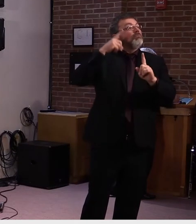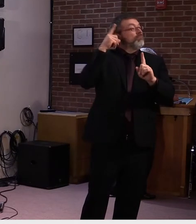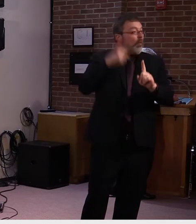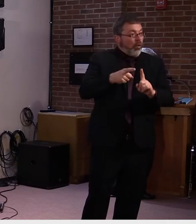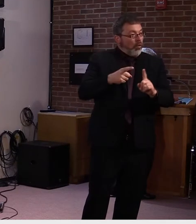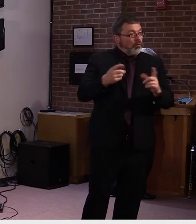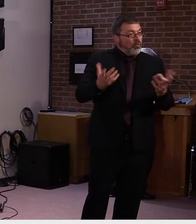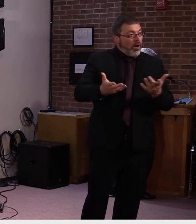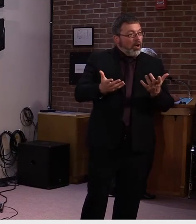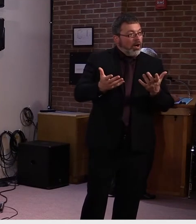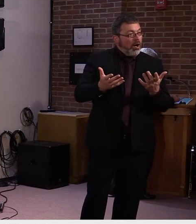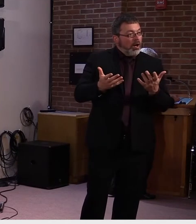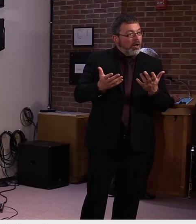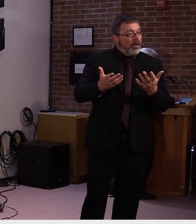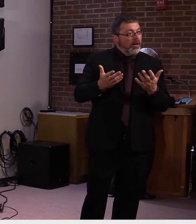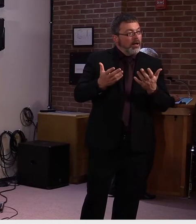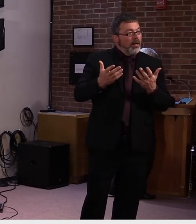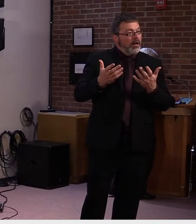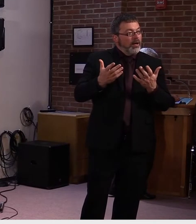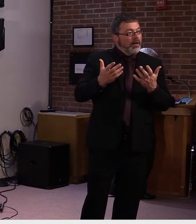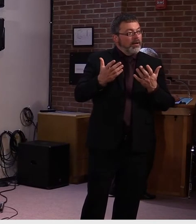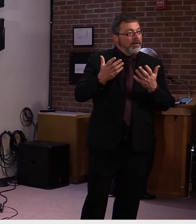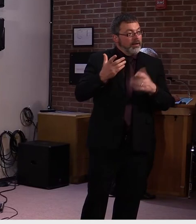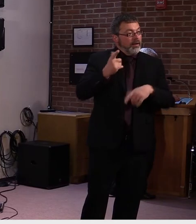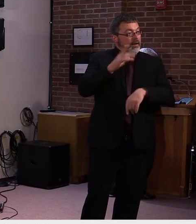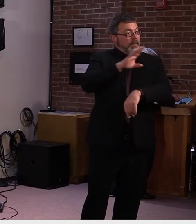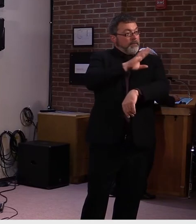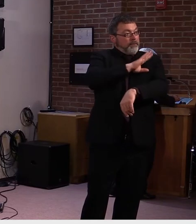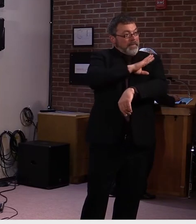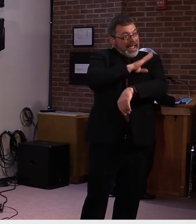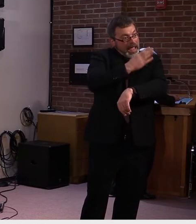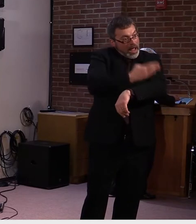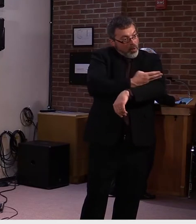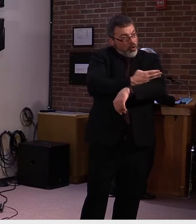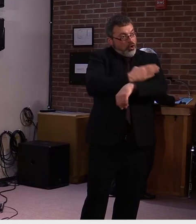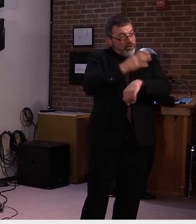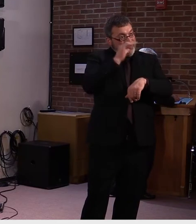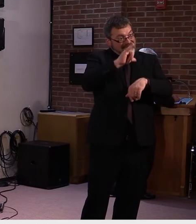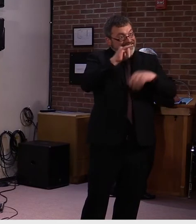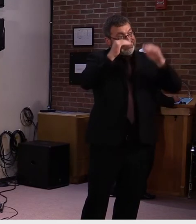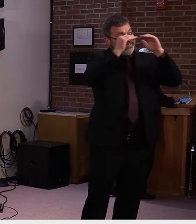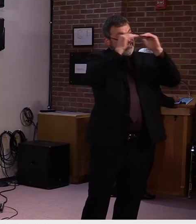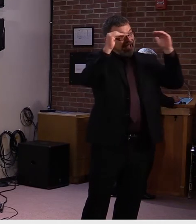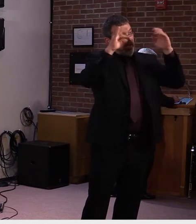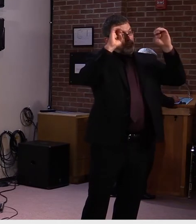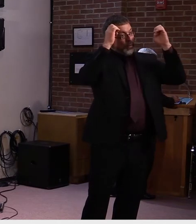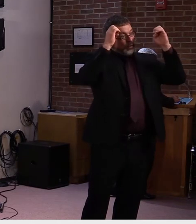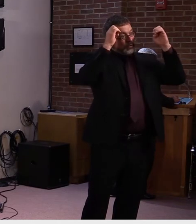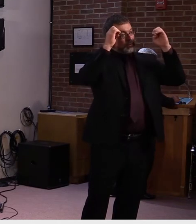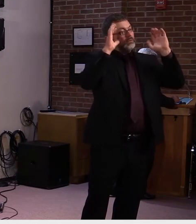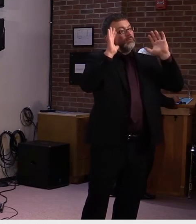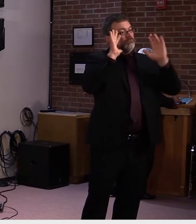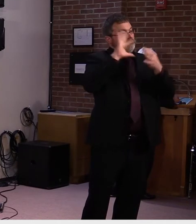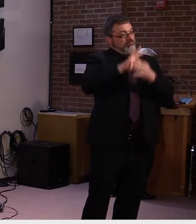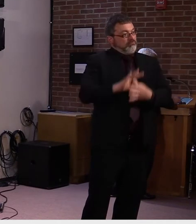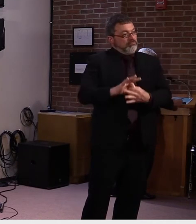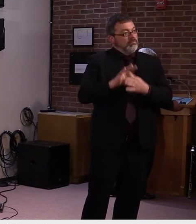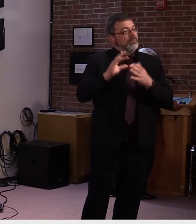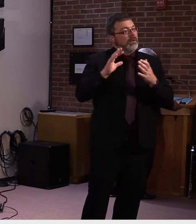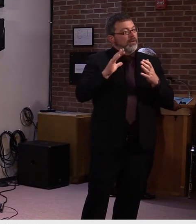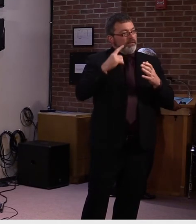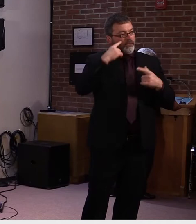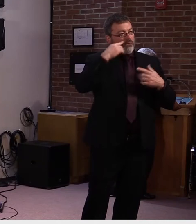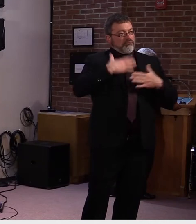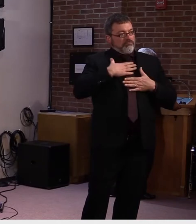powers do you need with a state of emergency? Isn't the, isn't the, uh, the health commissioner, uh, given extraordinary